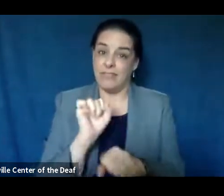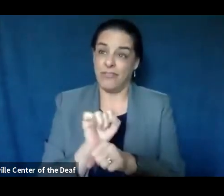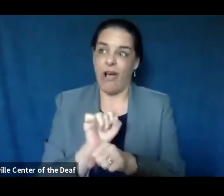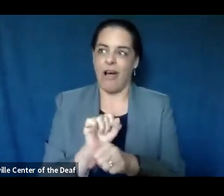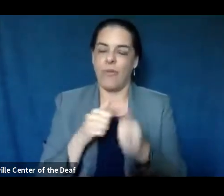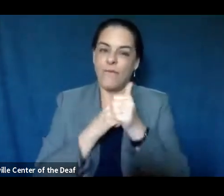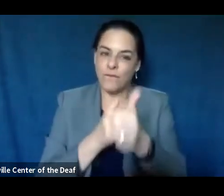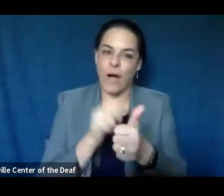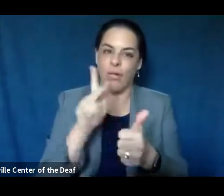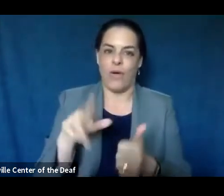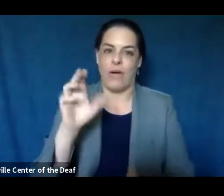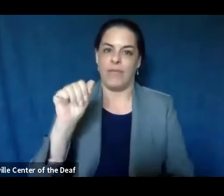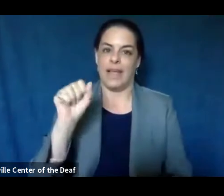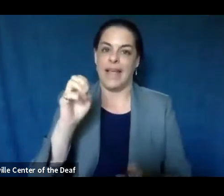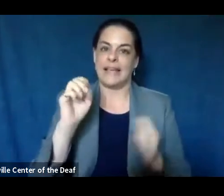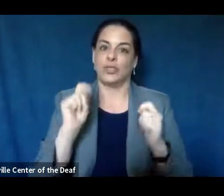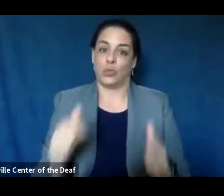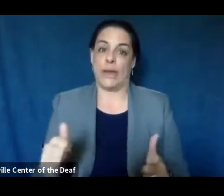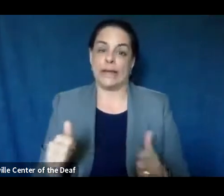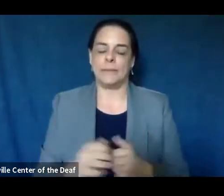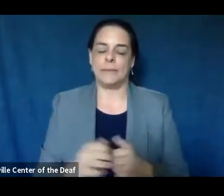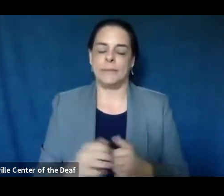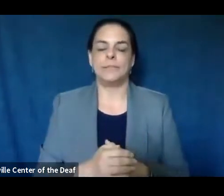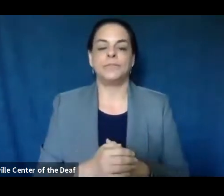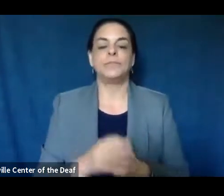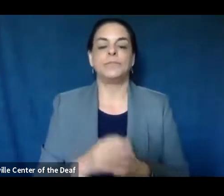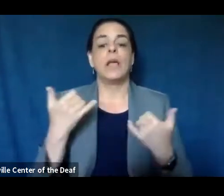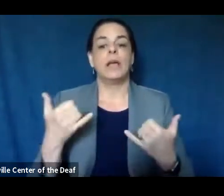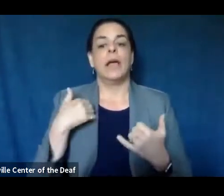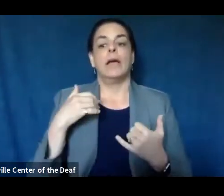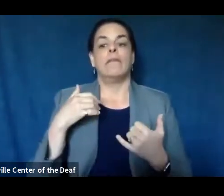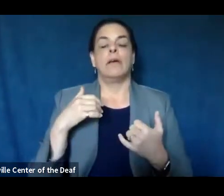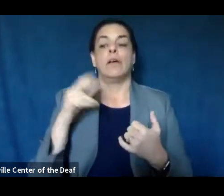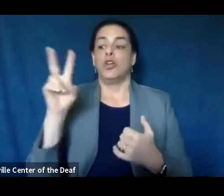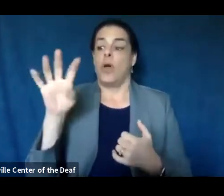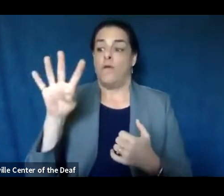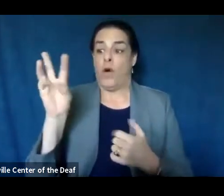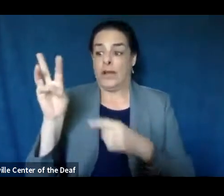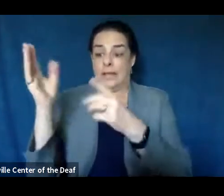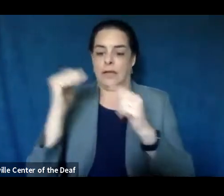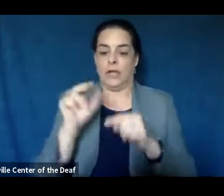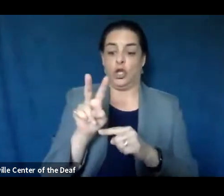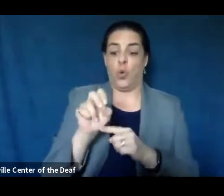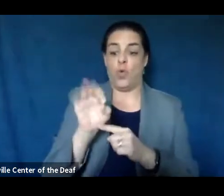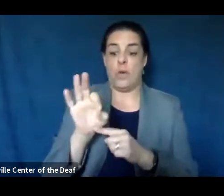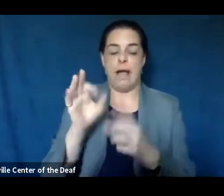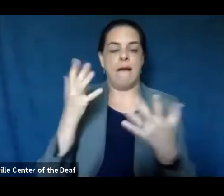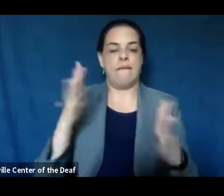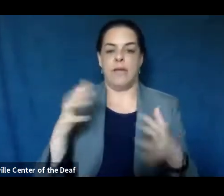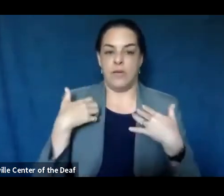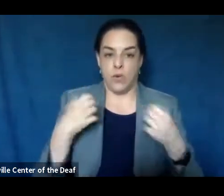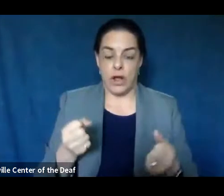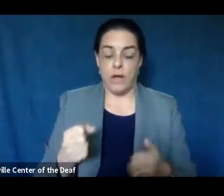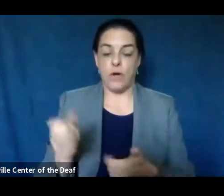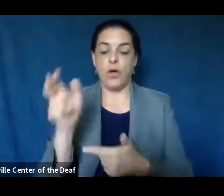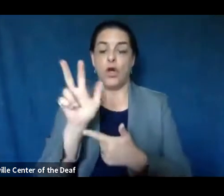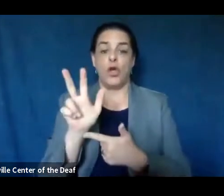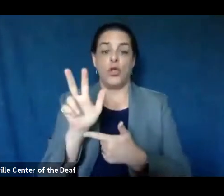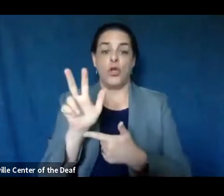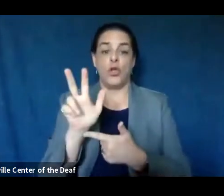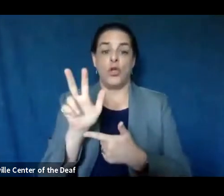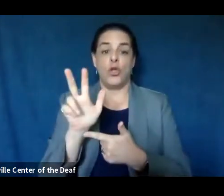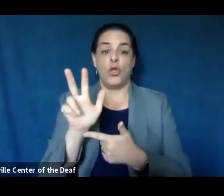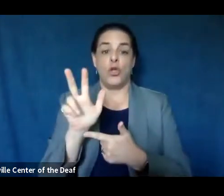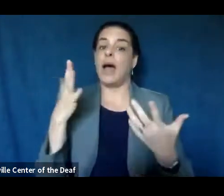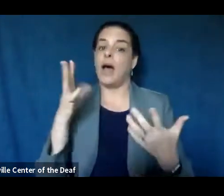cases quickly. We do have 209 of those 246 cases have recovered. 35 individuals have been